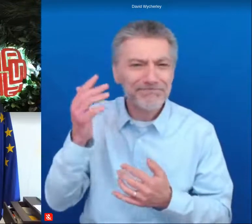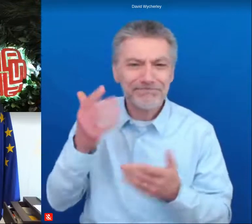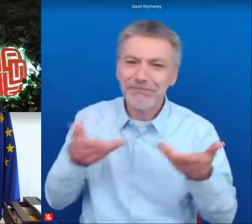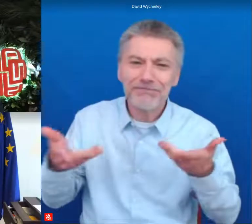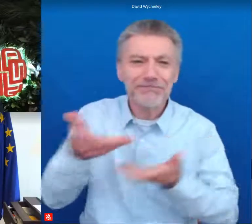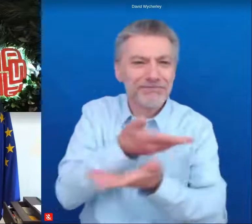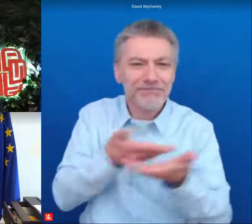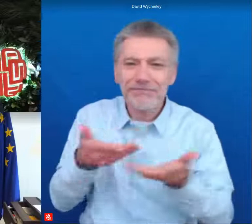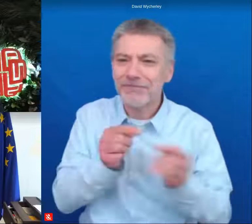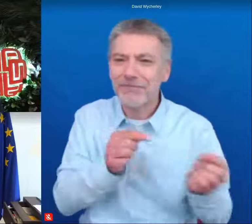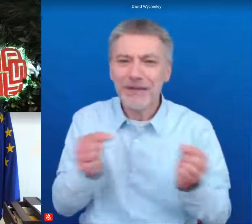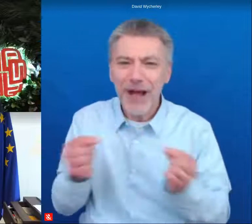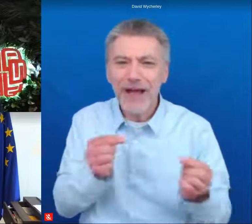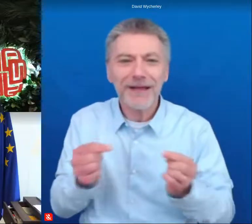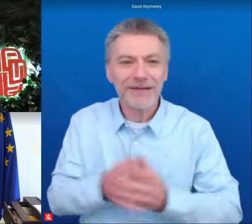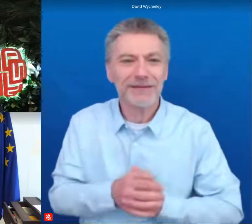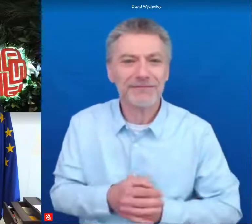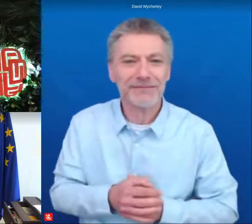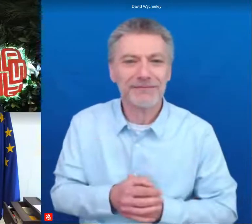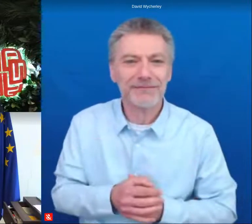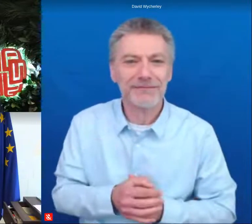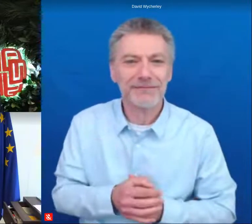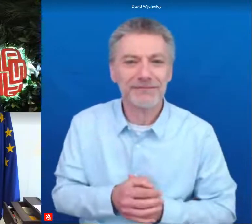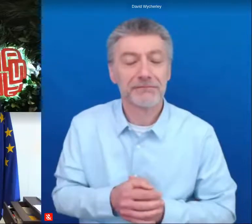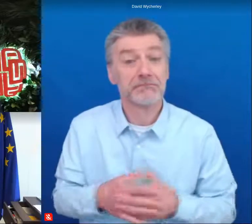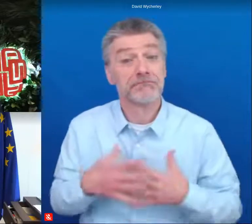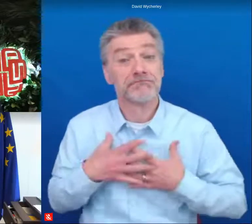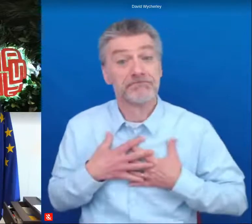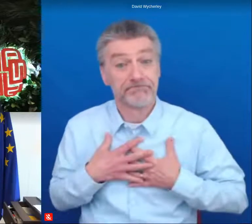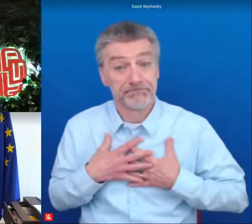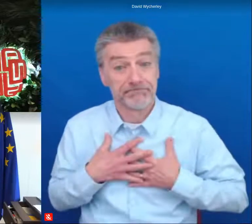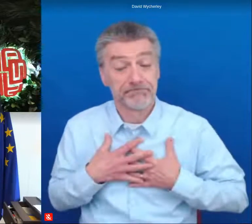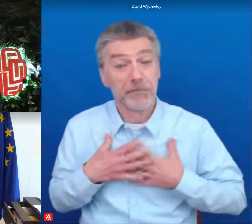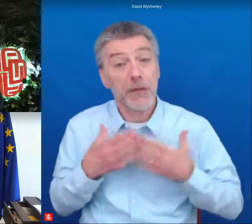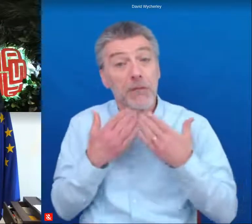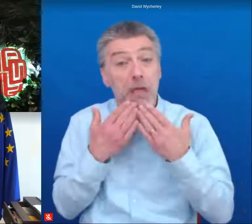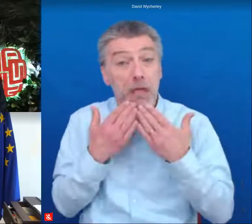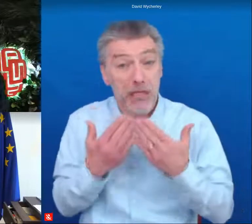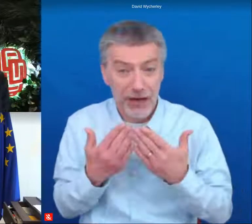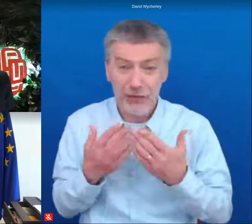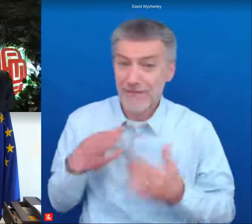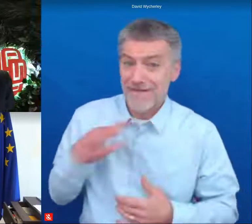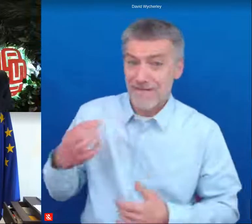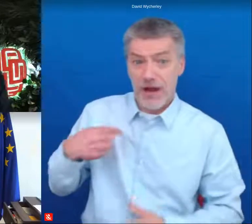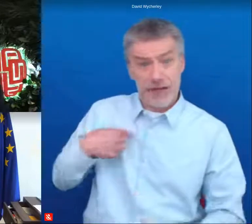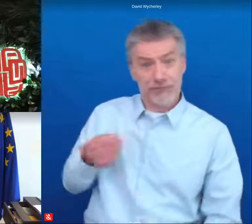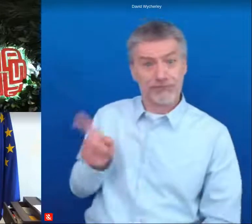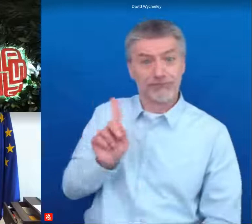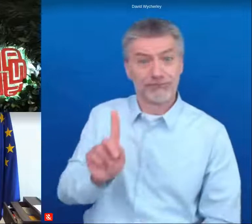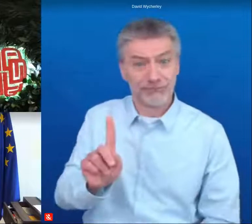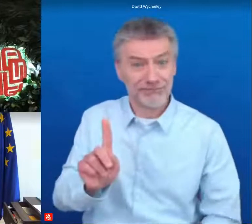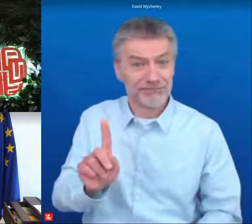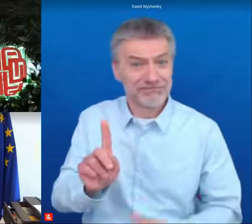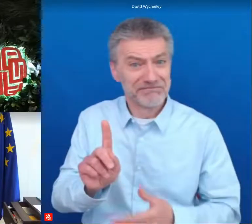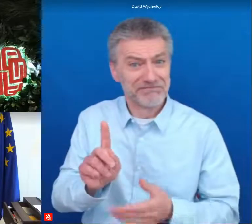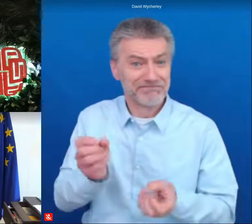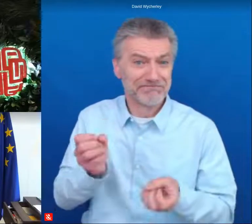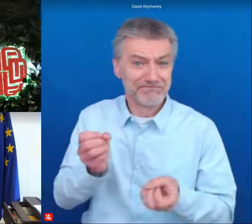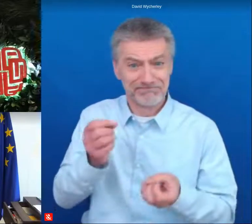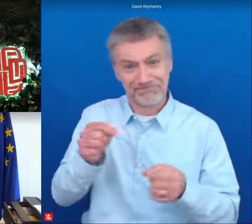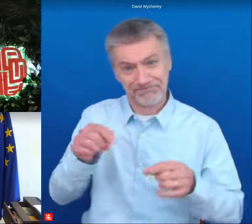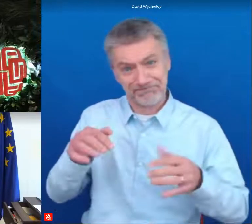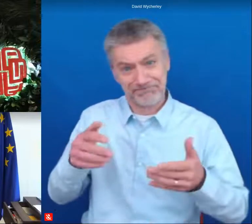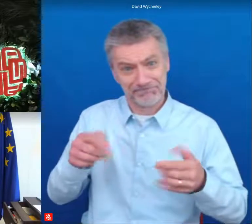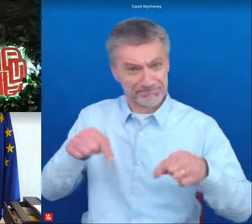and so it's me that i want to that wants to thank you for inviting me to this to this uh